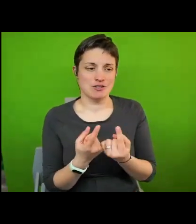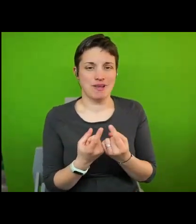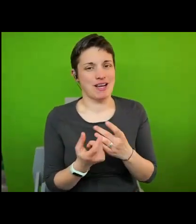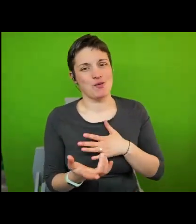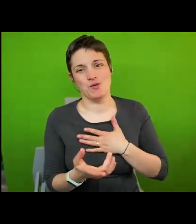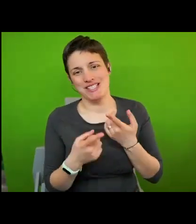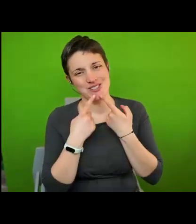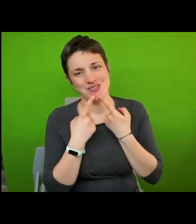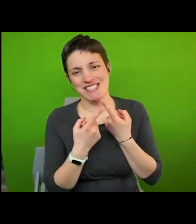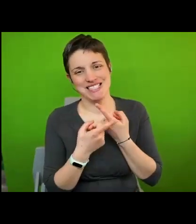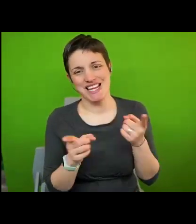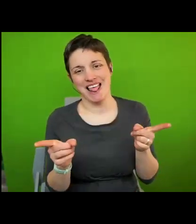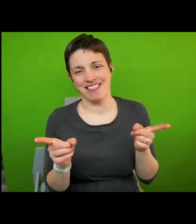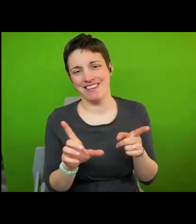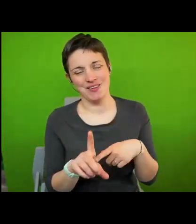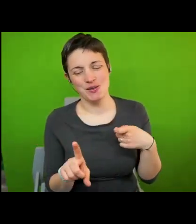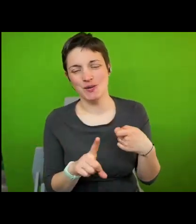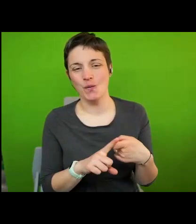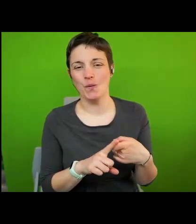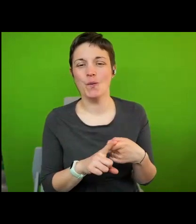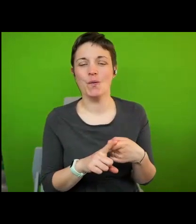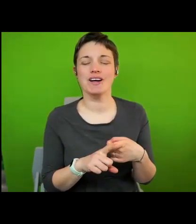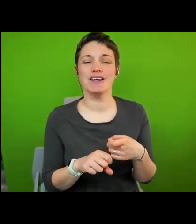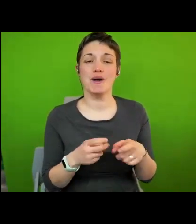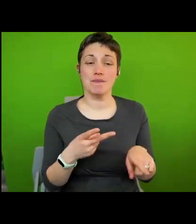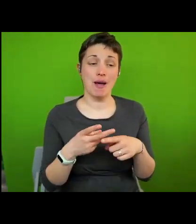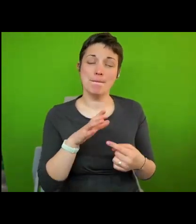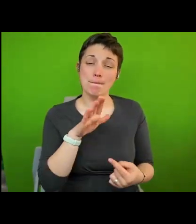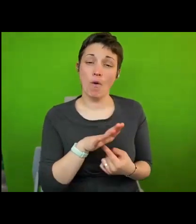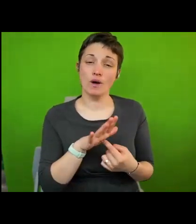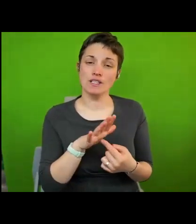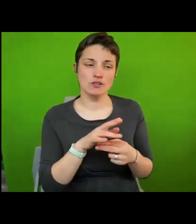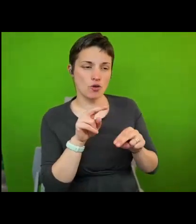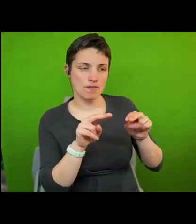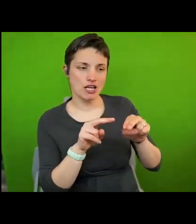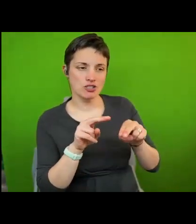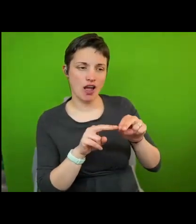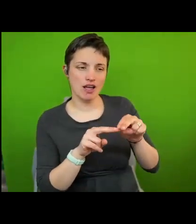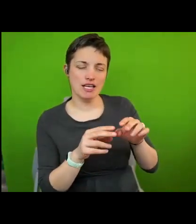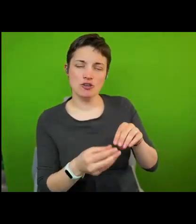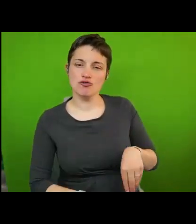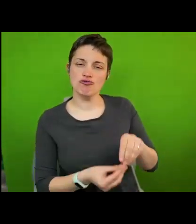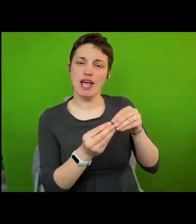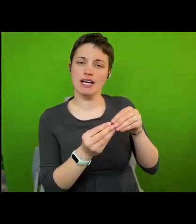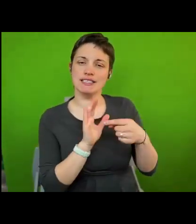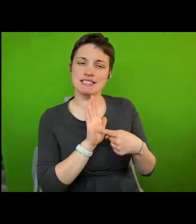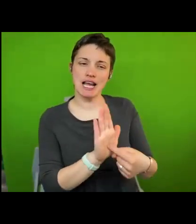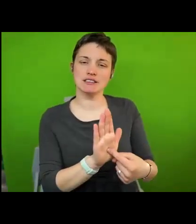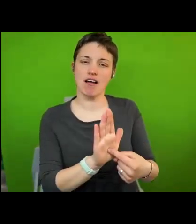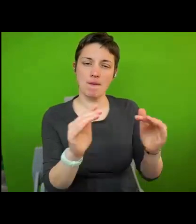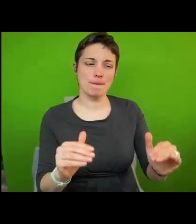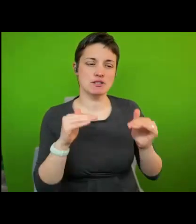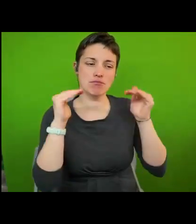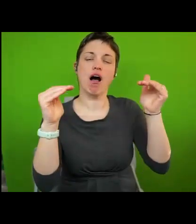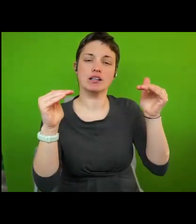our friends in york is the importance of measuring and creating indicators and benchmarks for